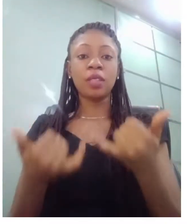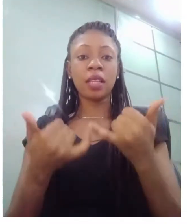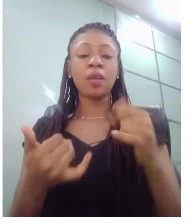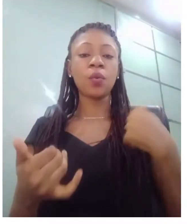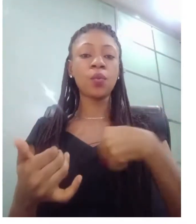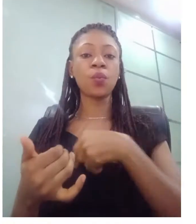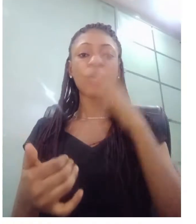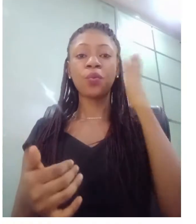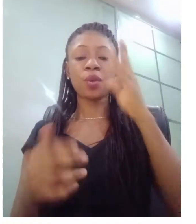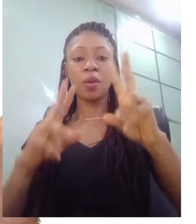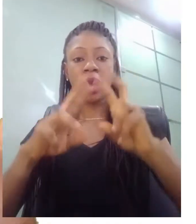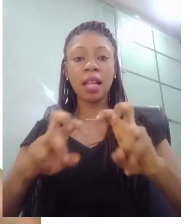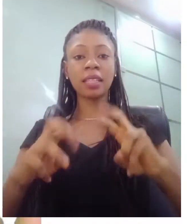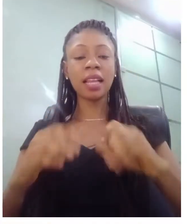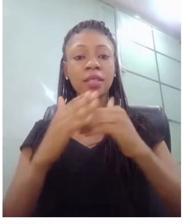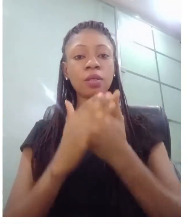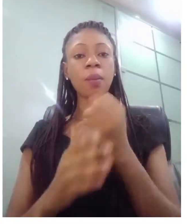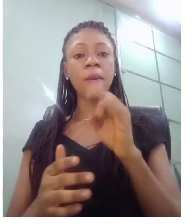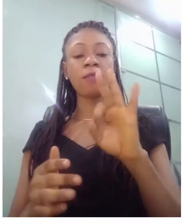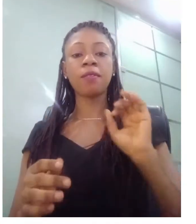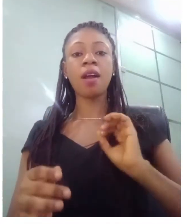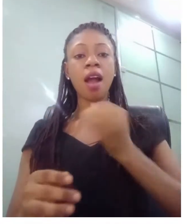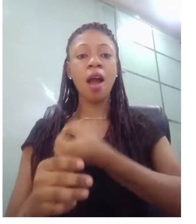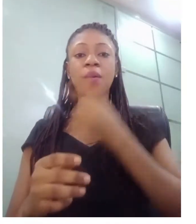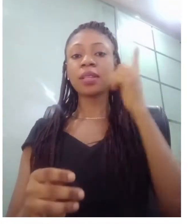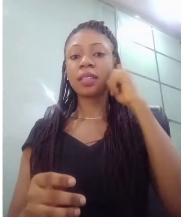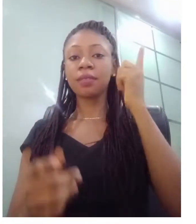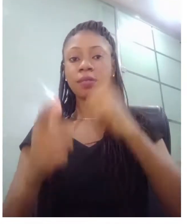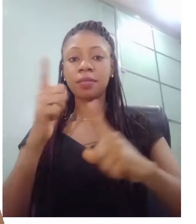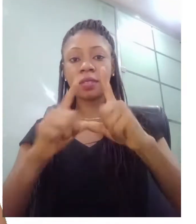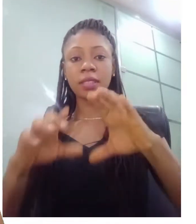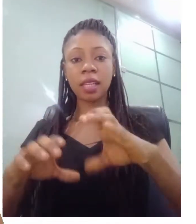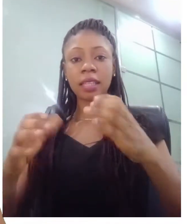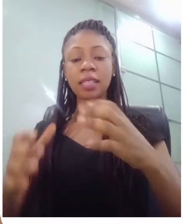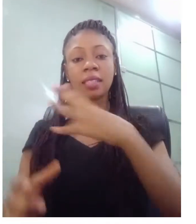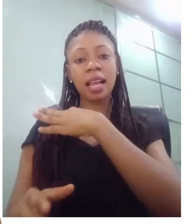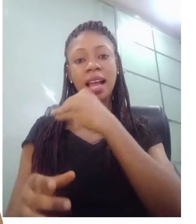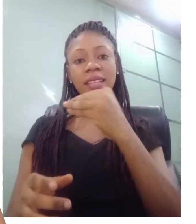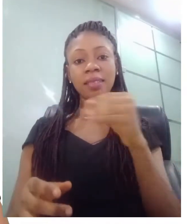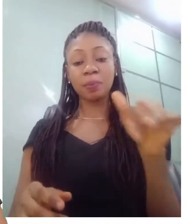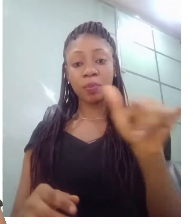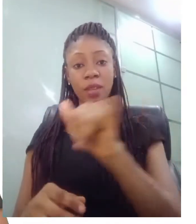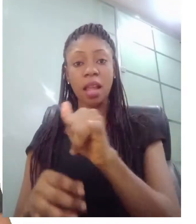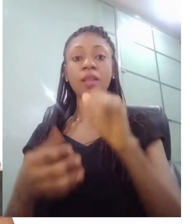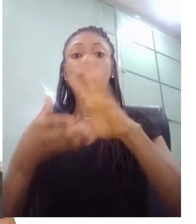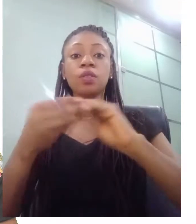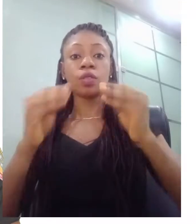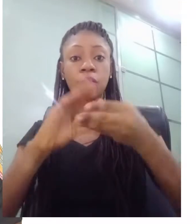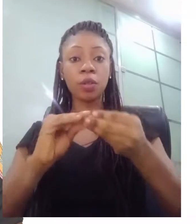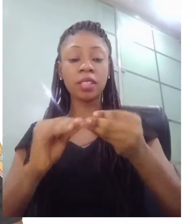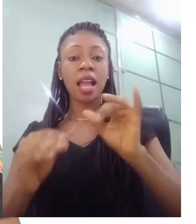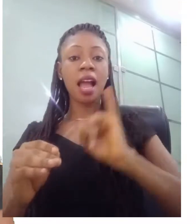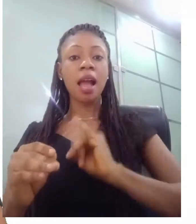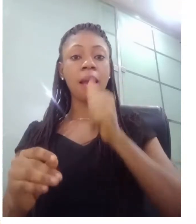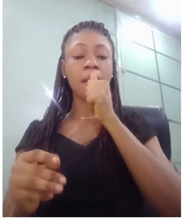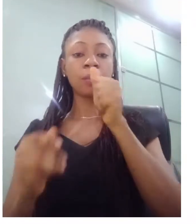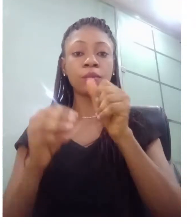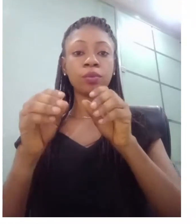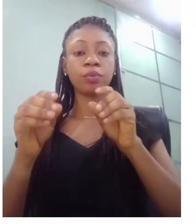signers and their stories and so i'm doing this topic today out of popular demand and let me tell you the